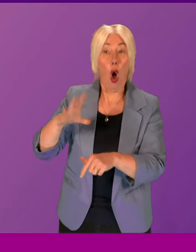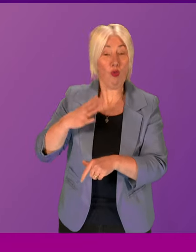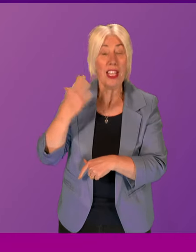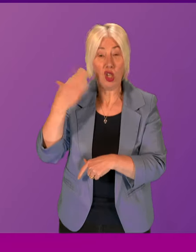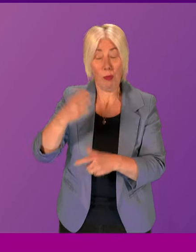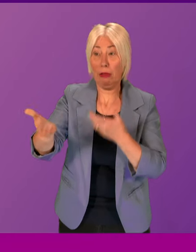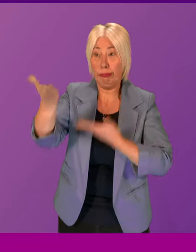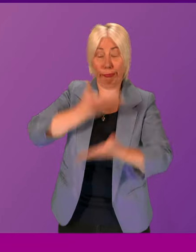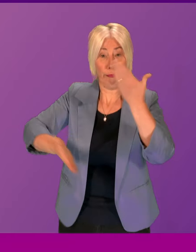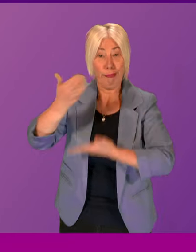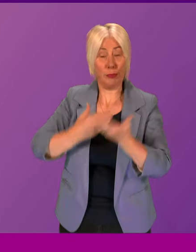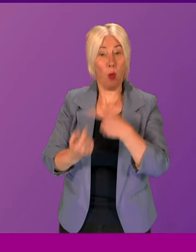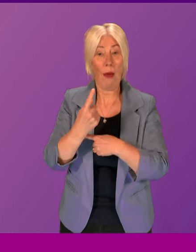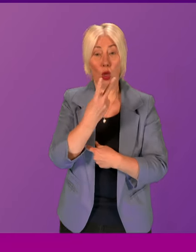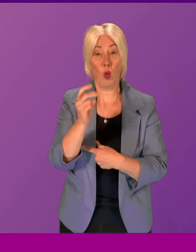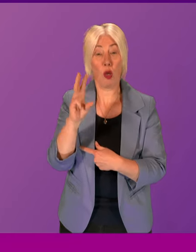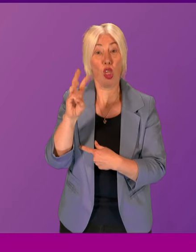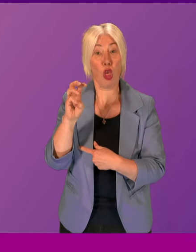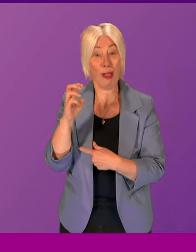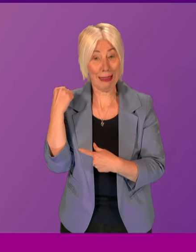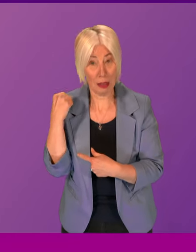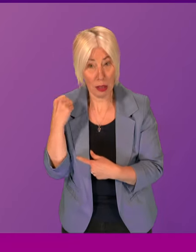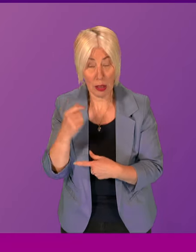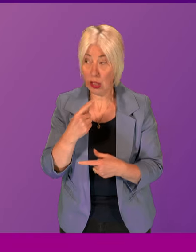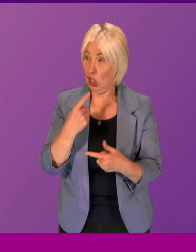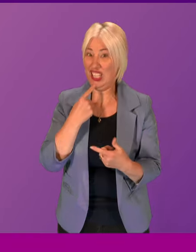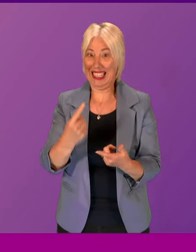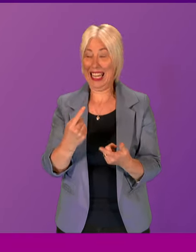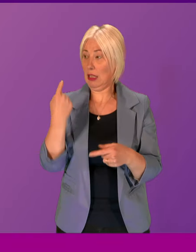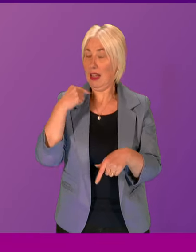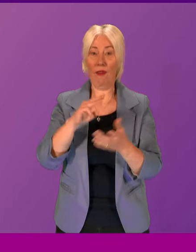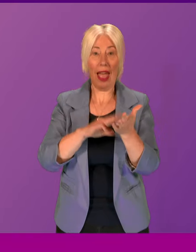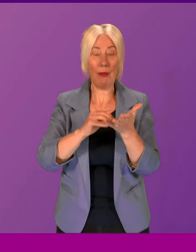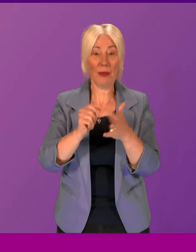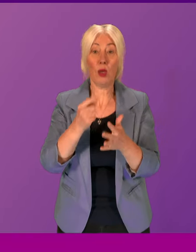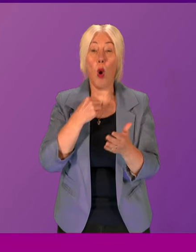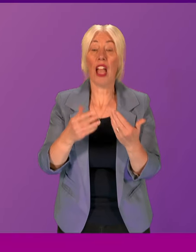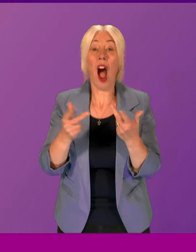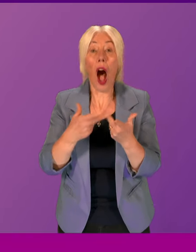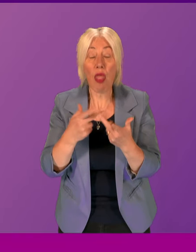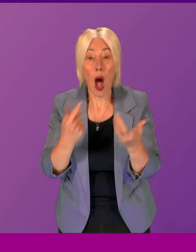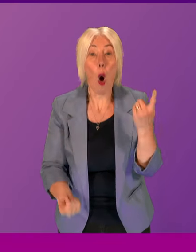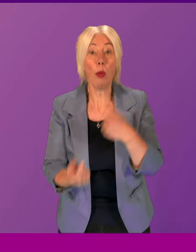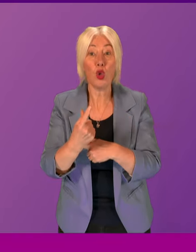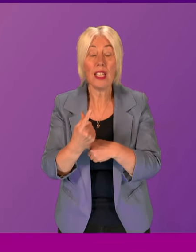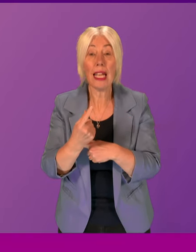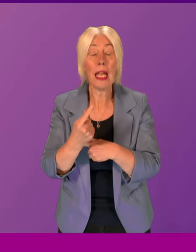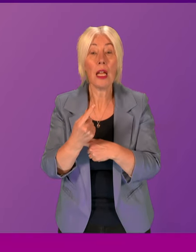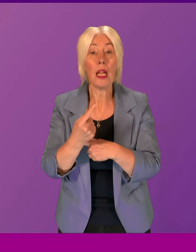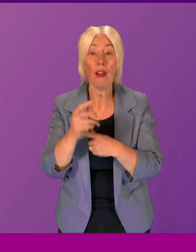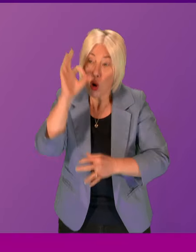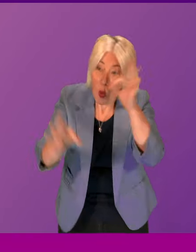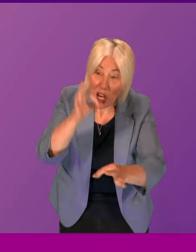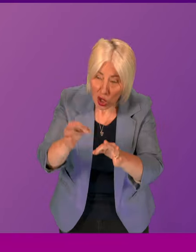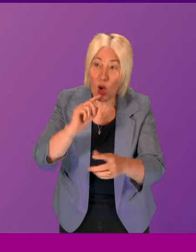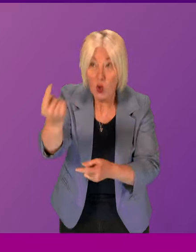place in 2013. And she has already said, if MSPs want a further opportunity to question her, then she will make herself available.